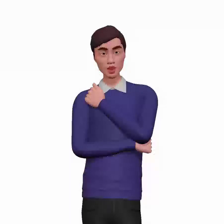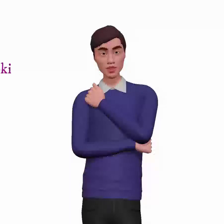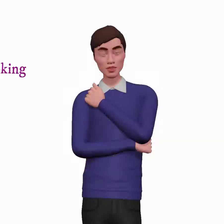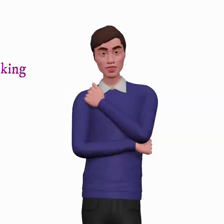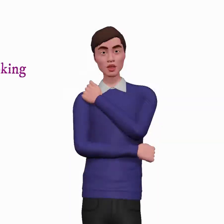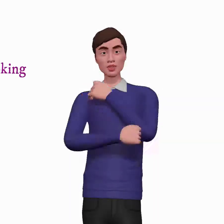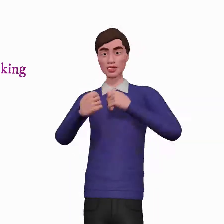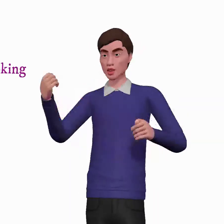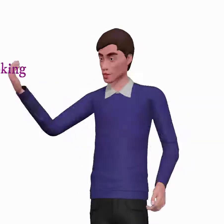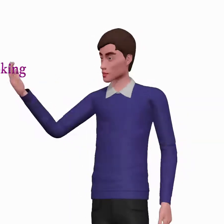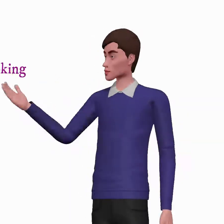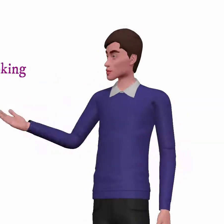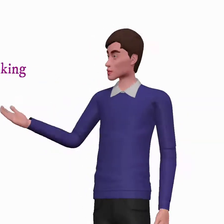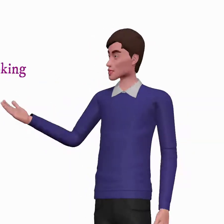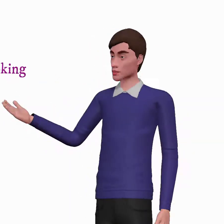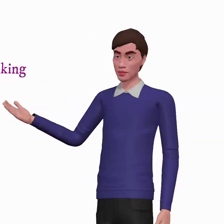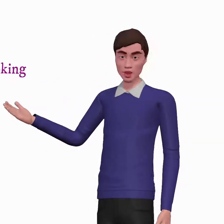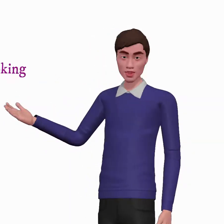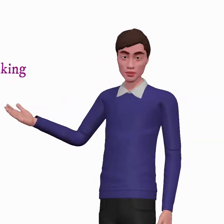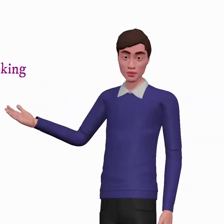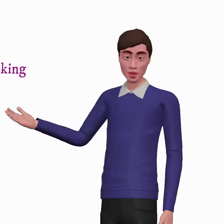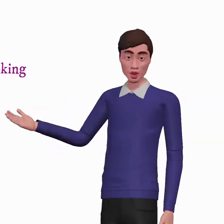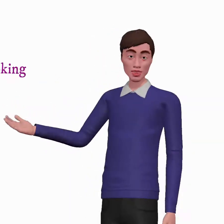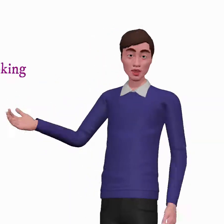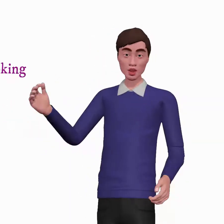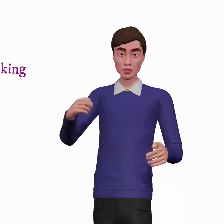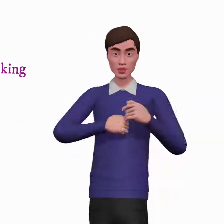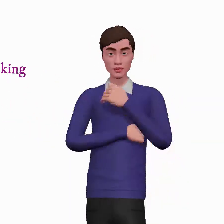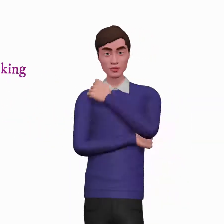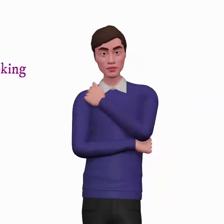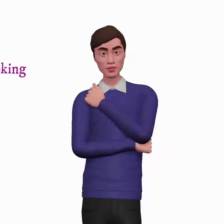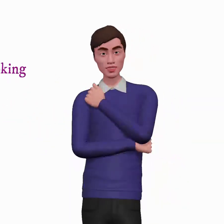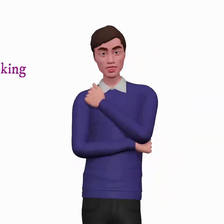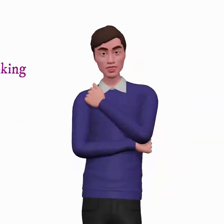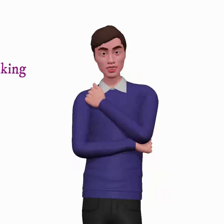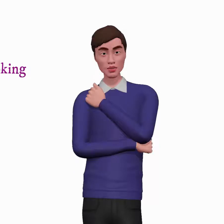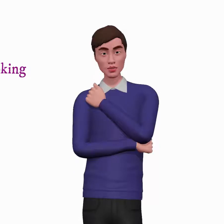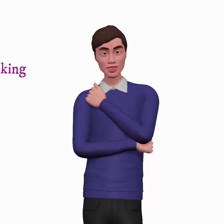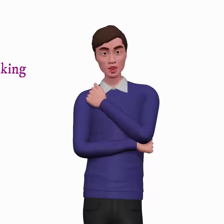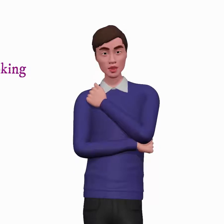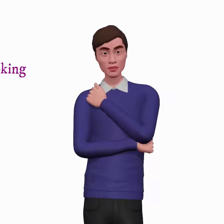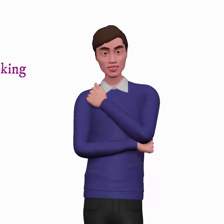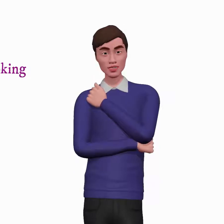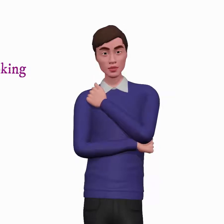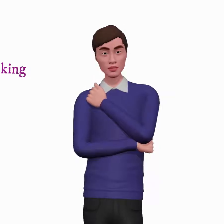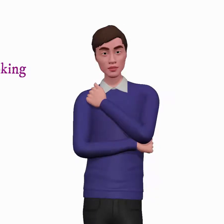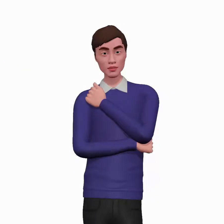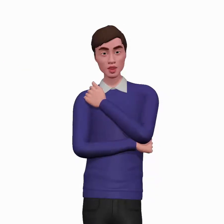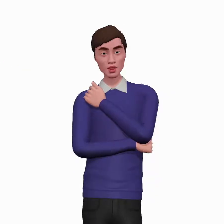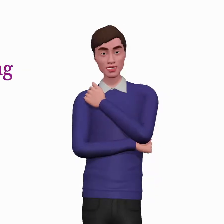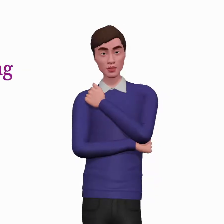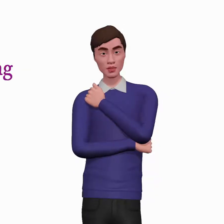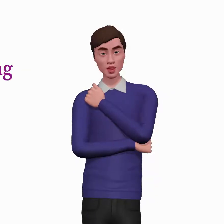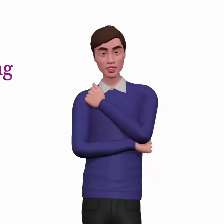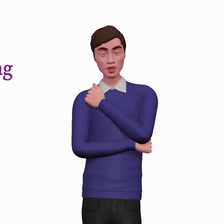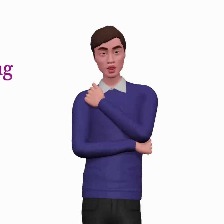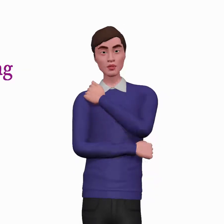Ask about smoking. If yes, then ask from how long time. Also how many cigarettes per day. Also ask about hucka